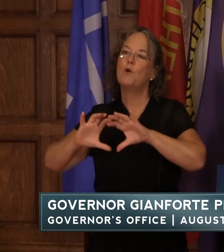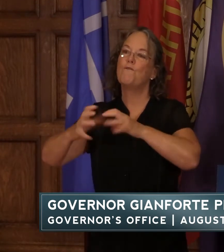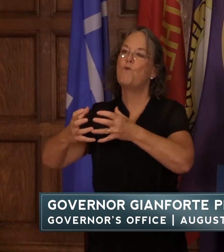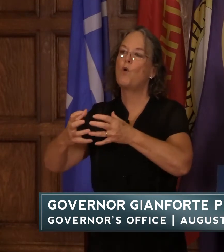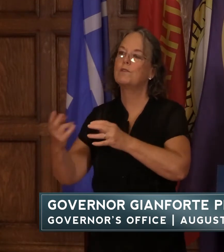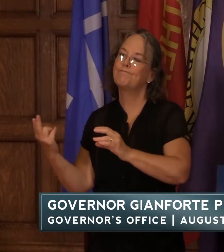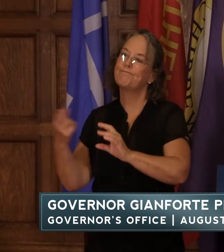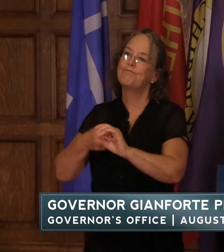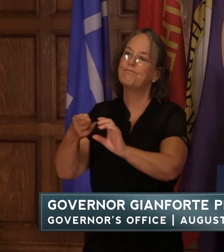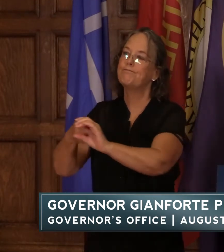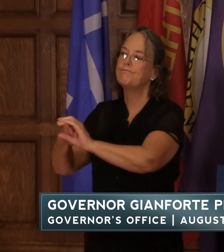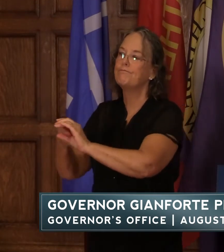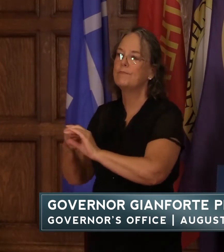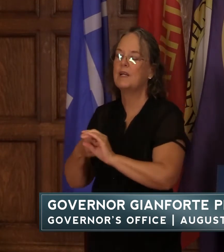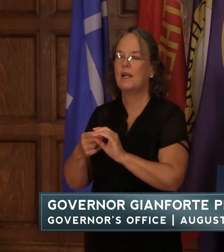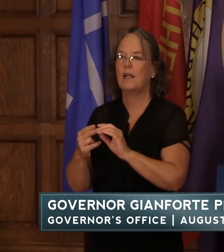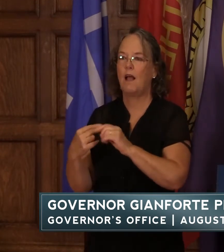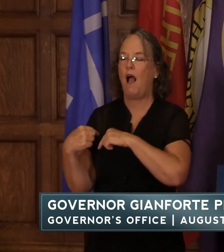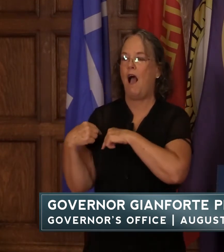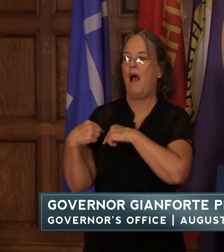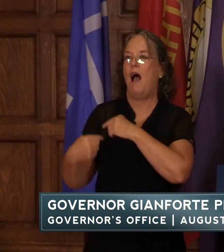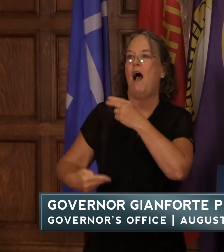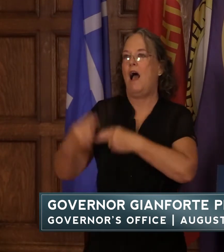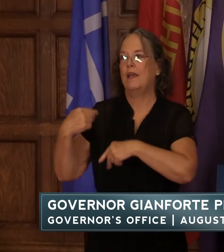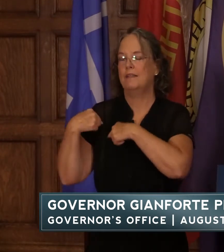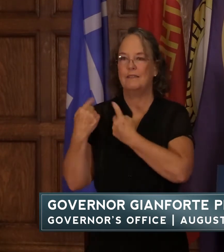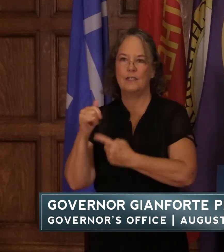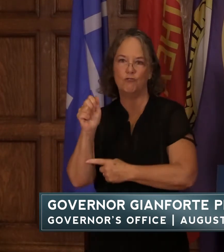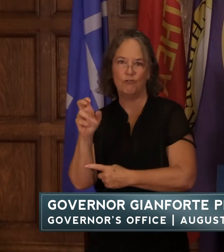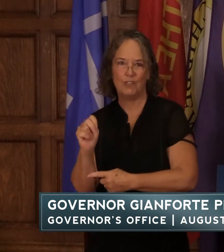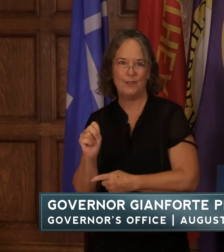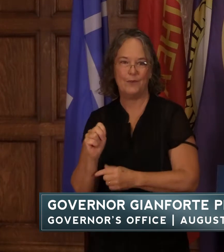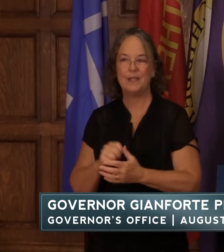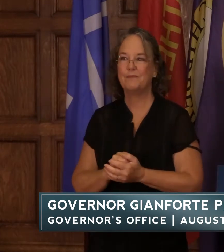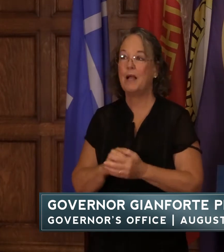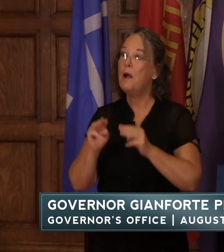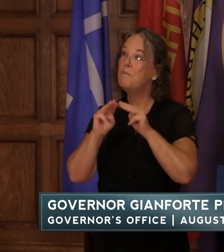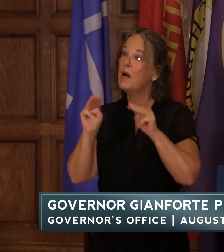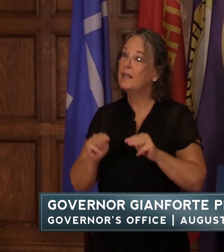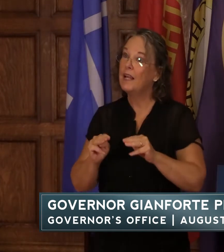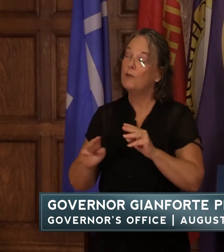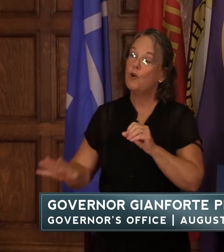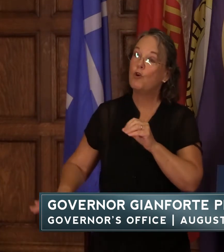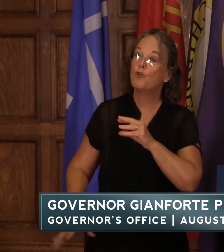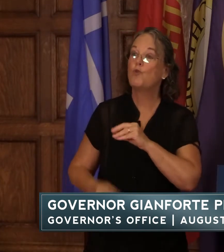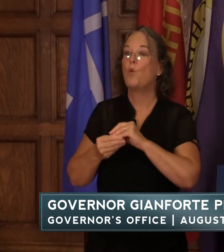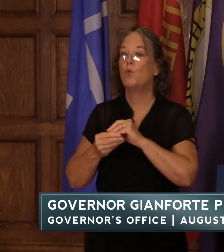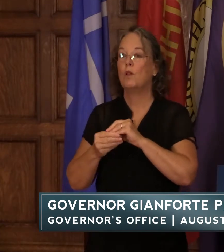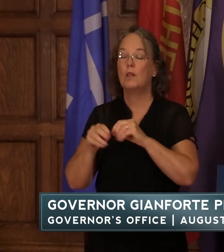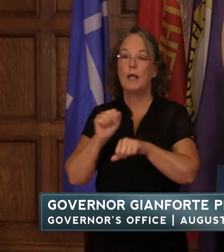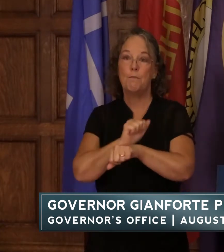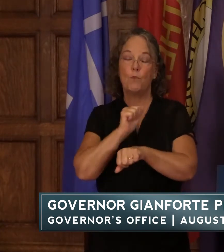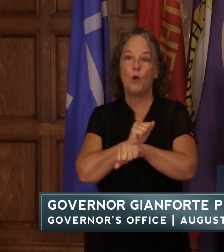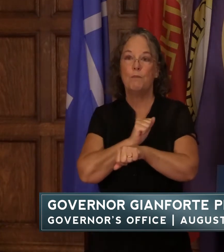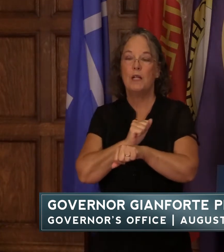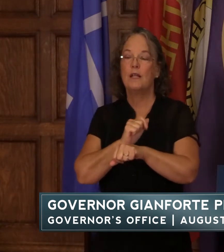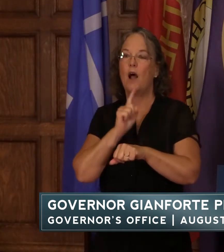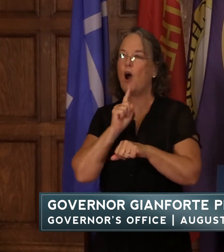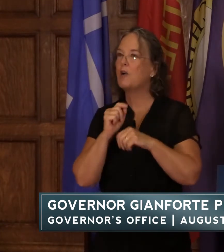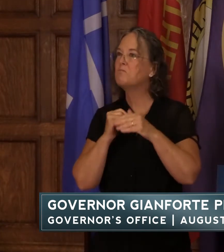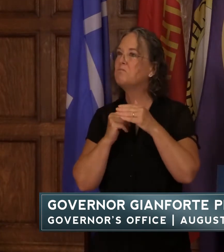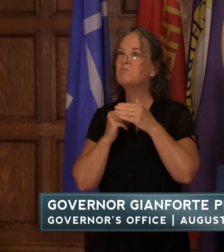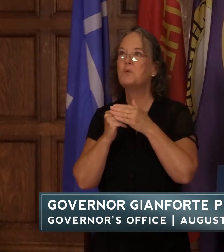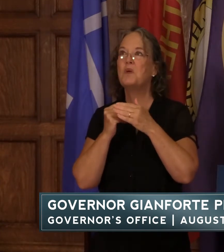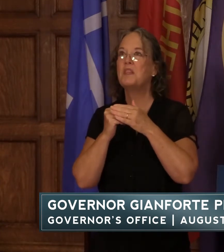is at its highest point since january montana total employment and labor force are within one